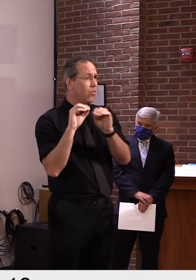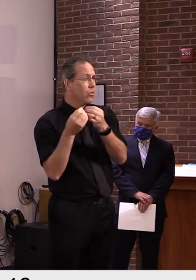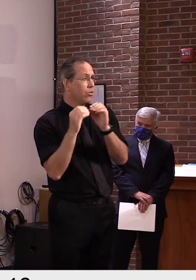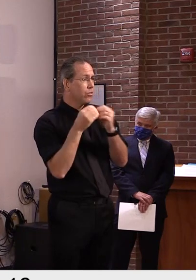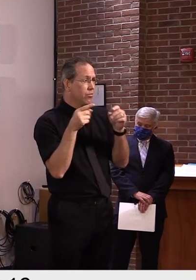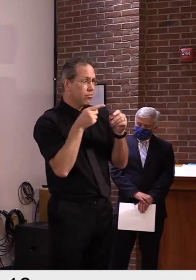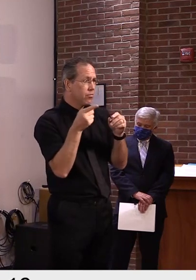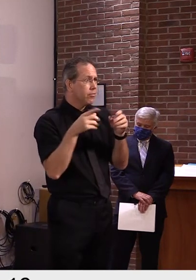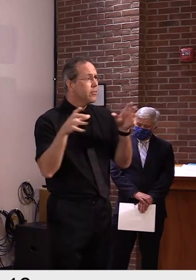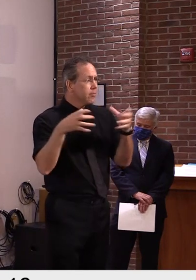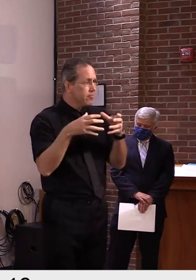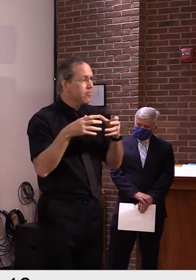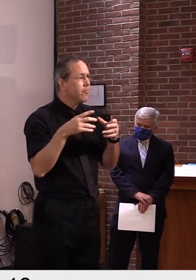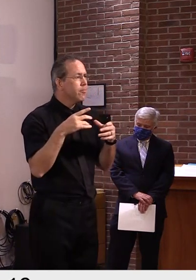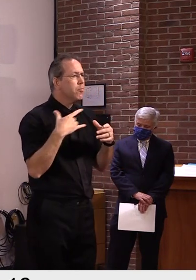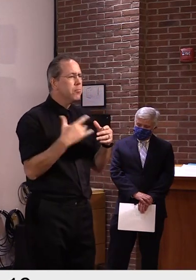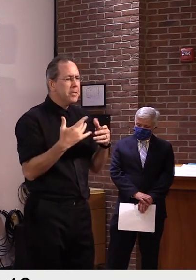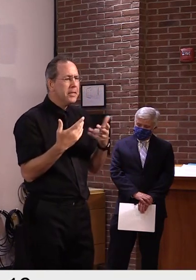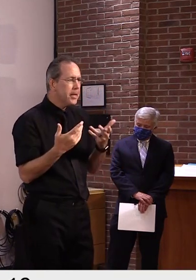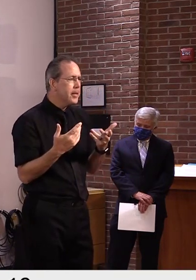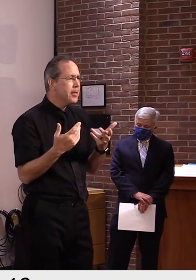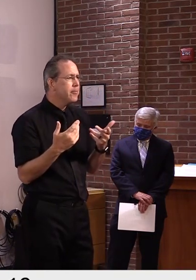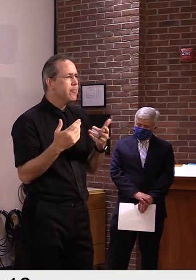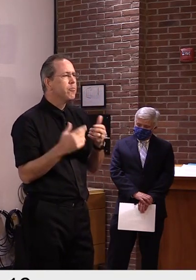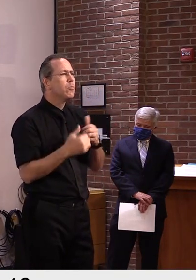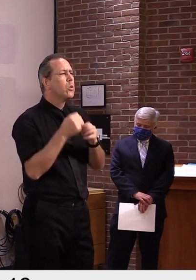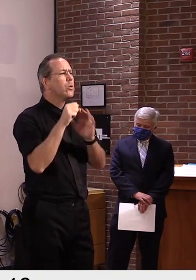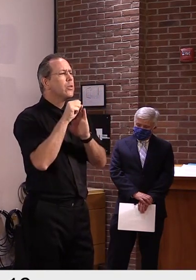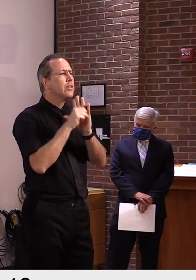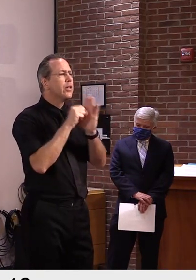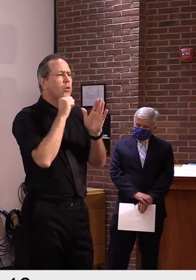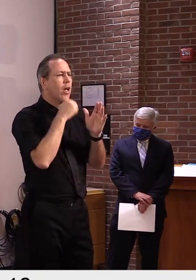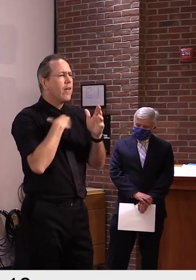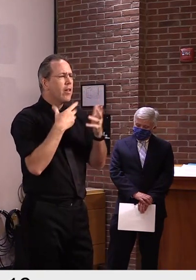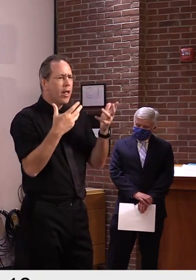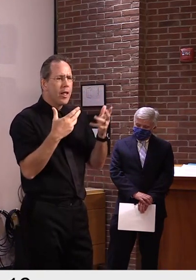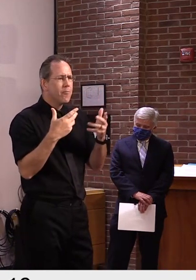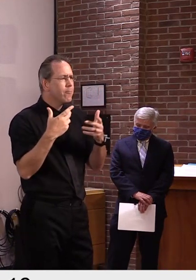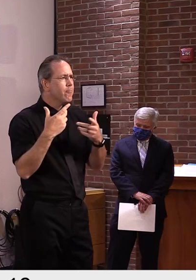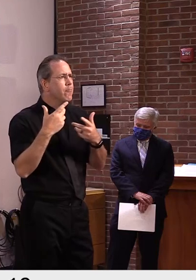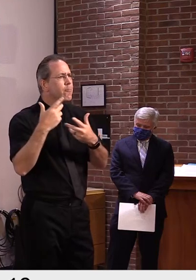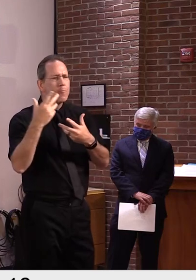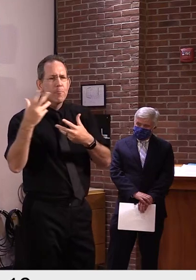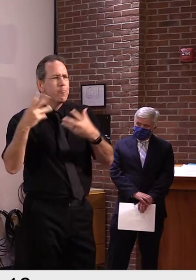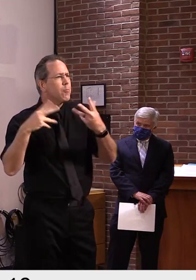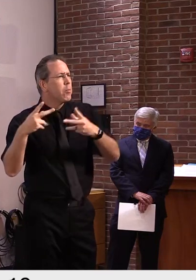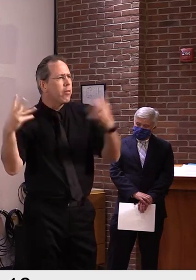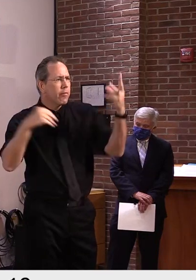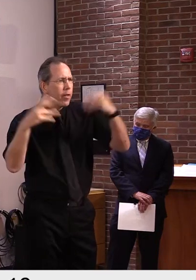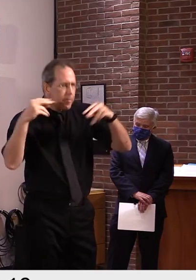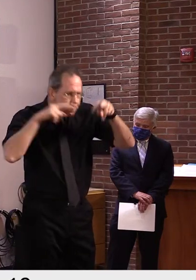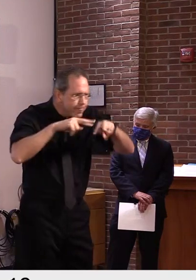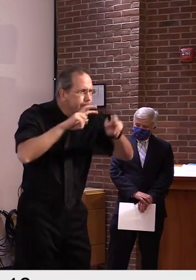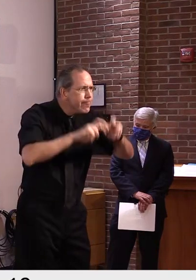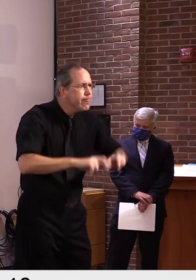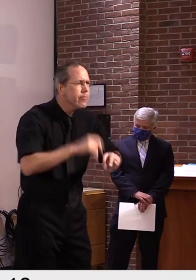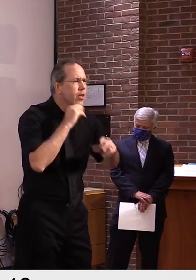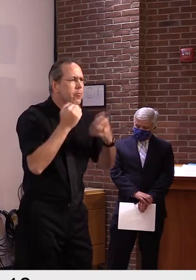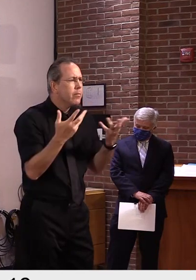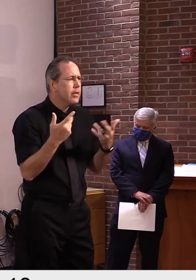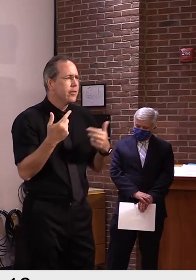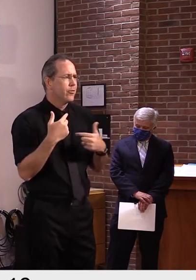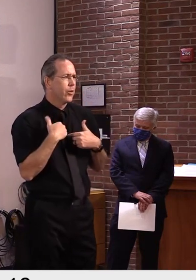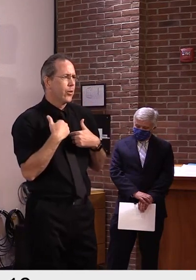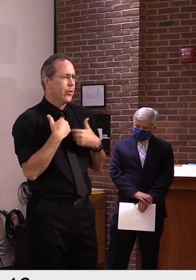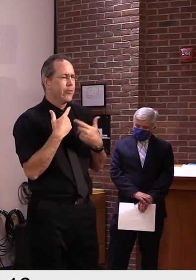there's, there's just sort of, sort of fewer players and that does make reform easier in some instances. So, um, you know, but, uh, but I think